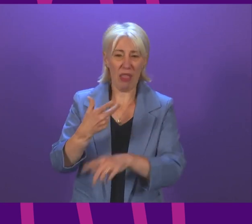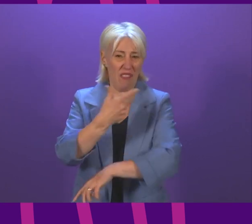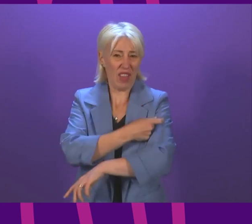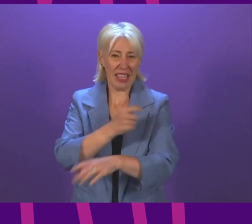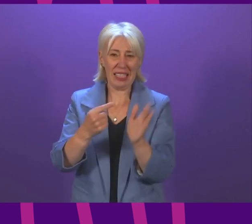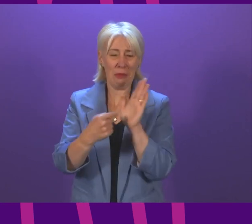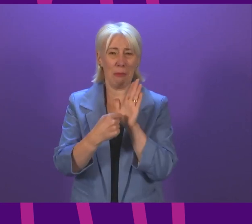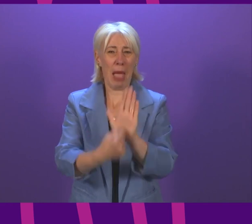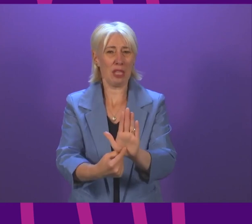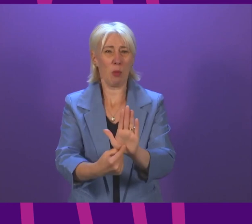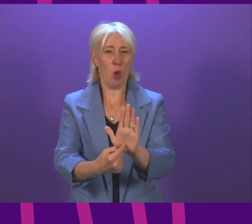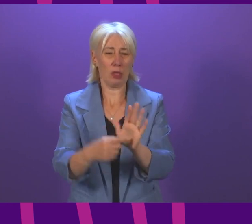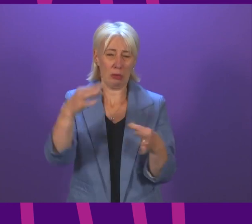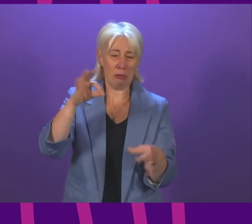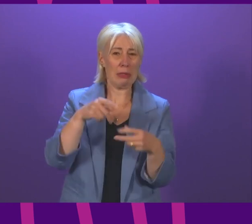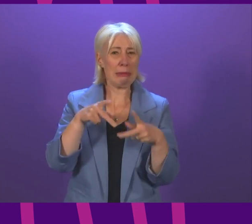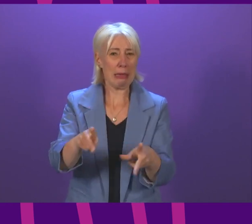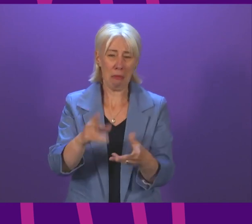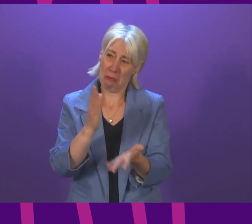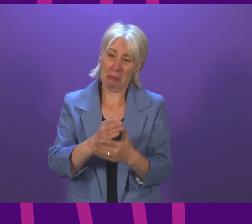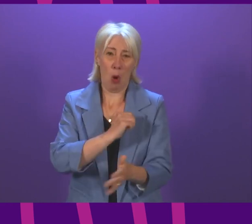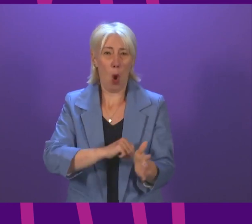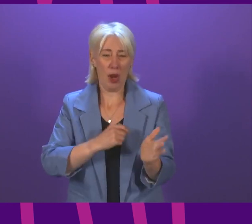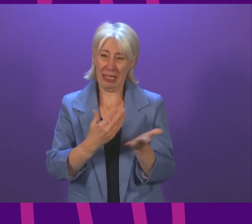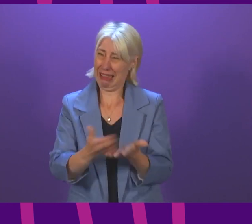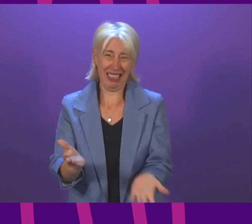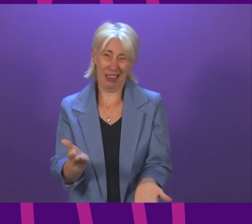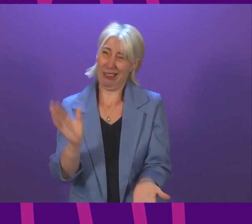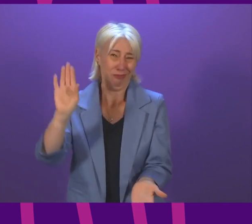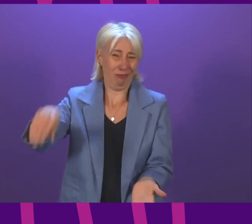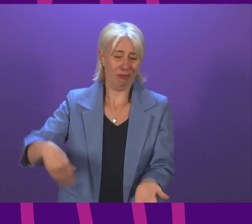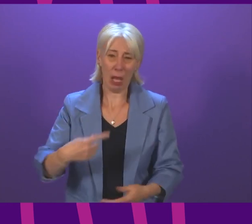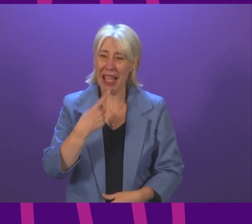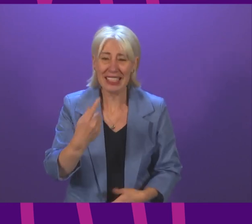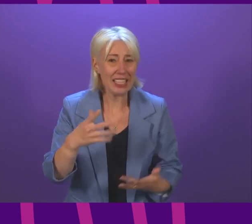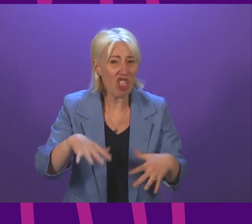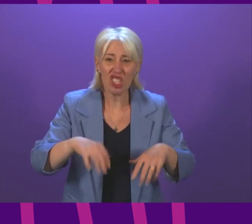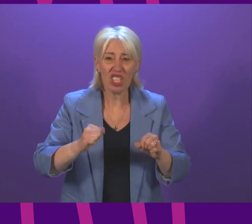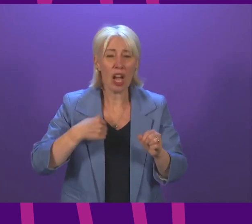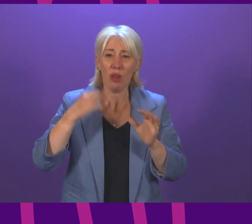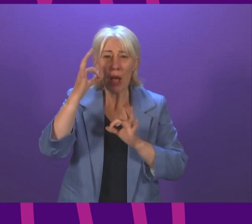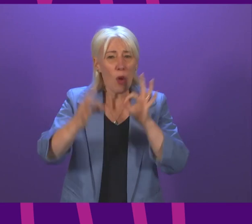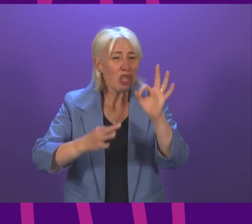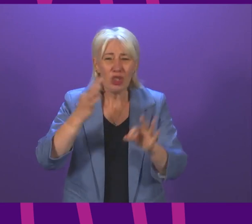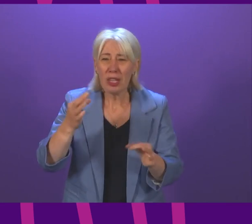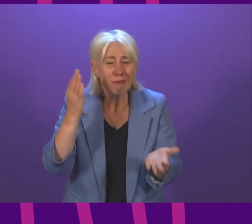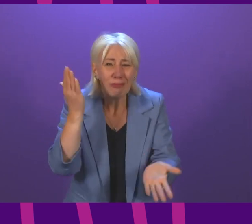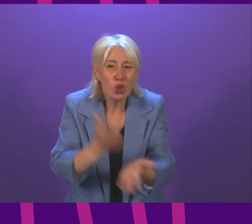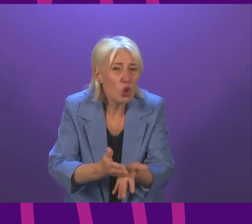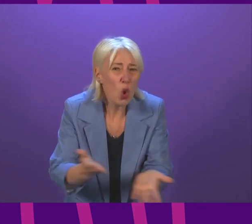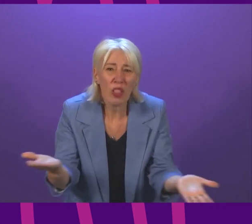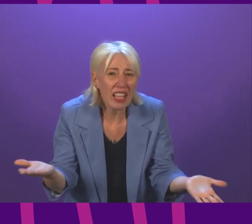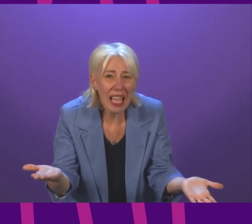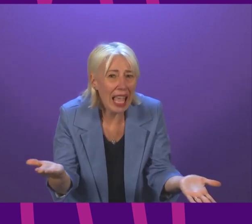And she says I glossed over the legal challenge. I mentioned it right at the top of my question. But surely, surely